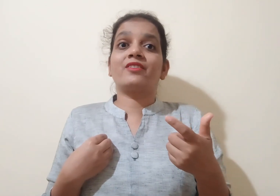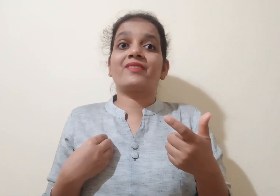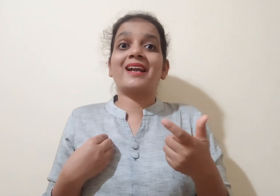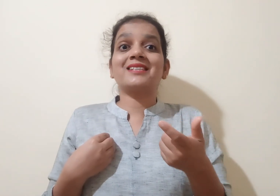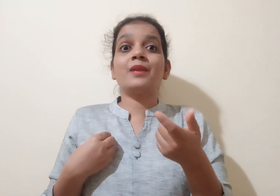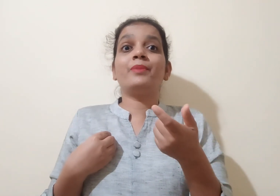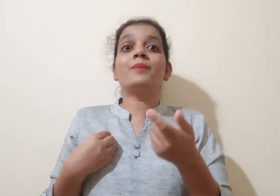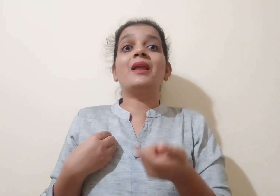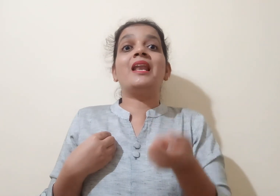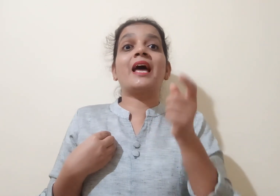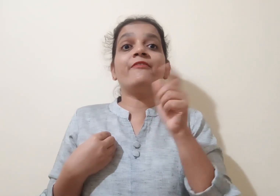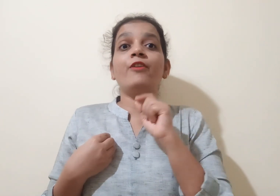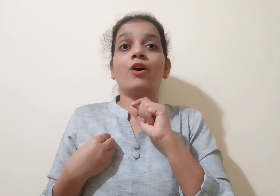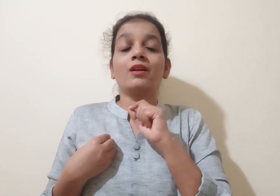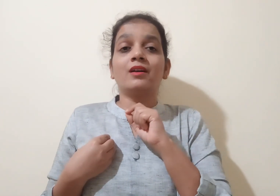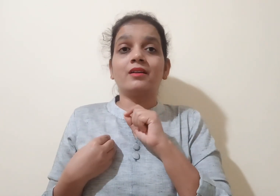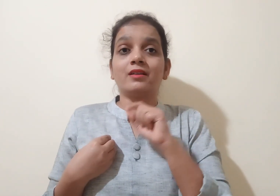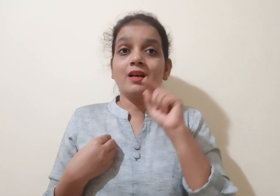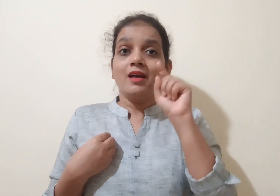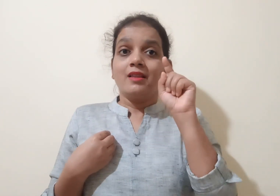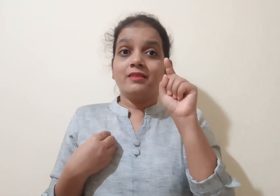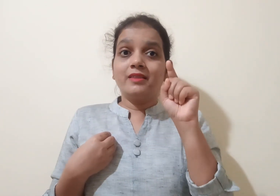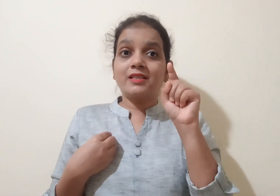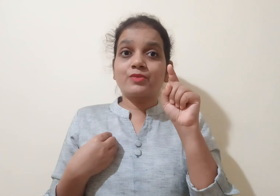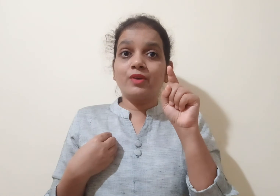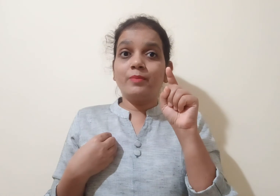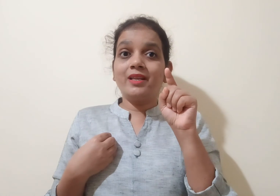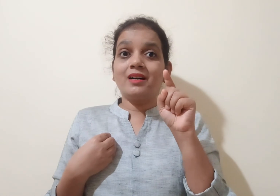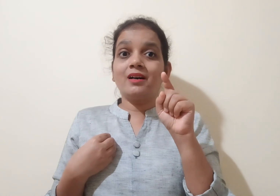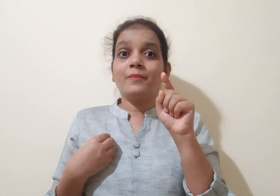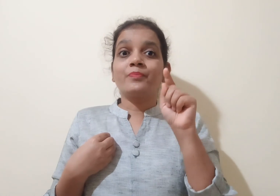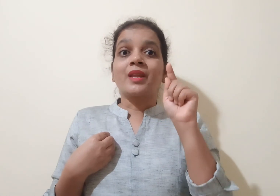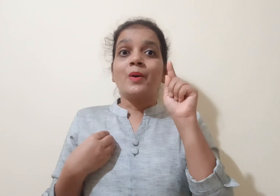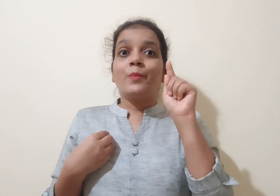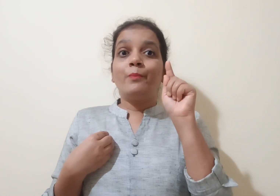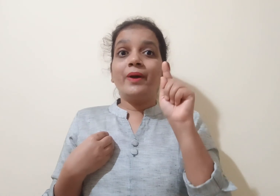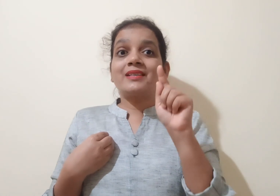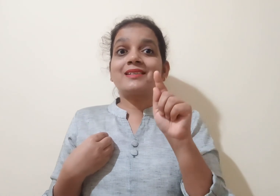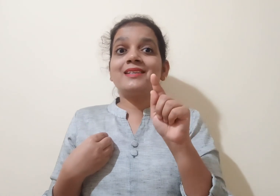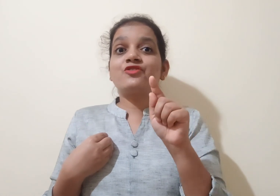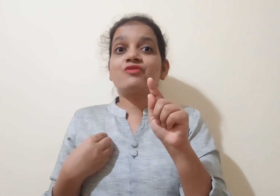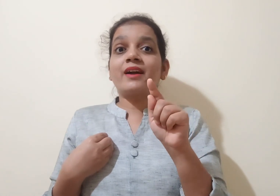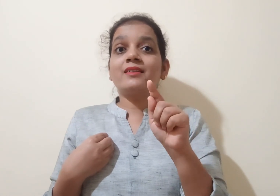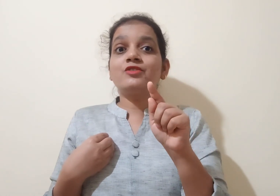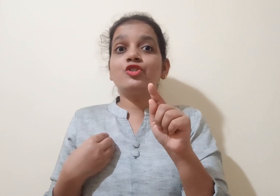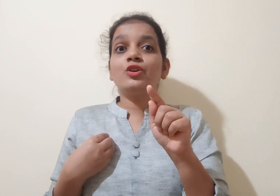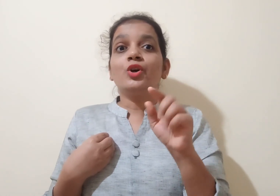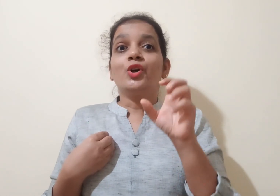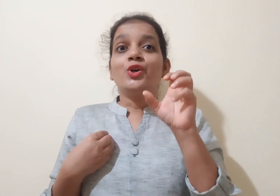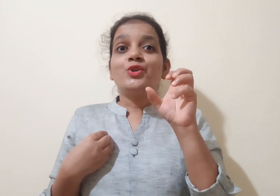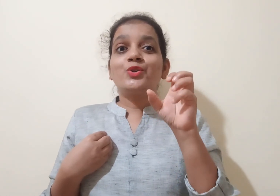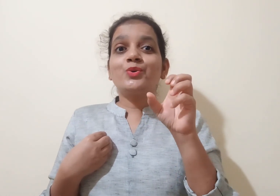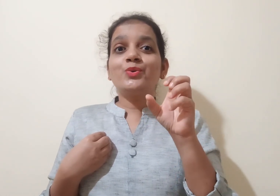dear friends, and become a lifelong learner. This will be the best strategy to